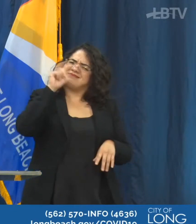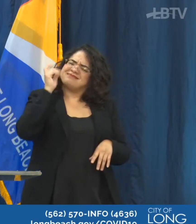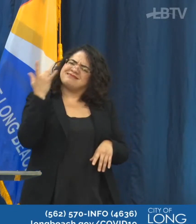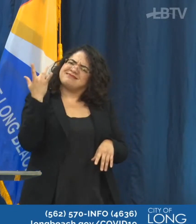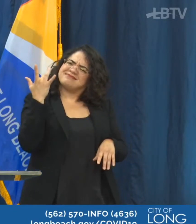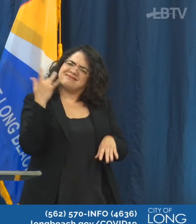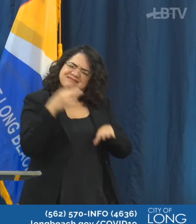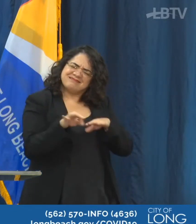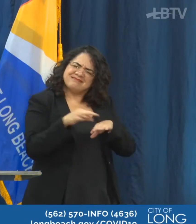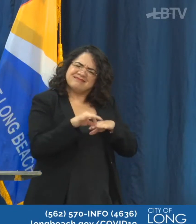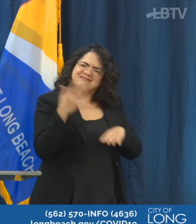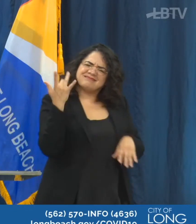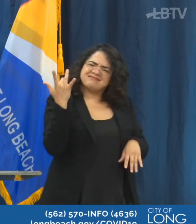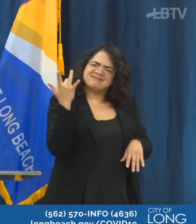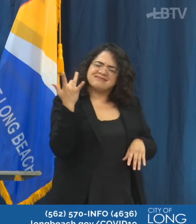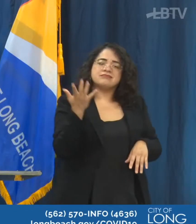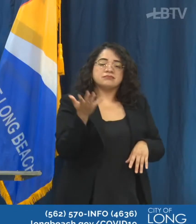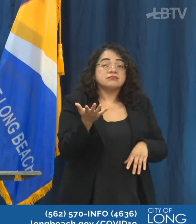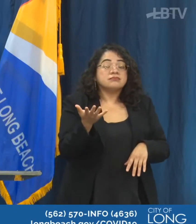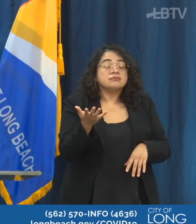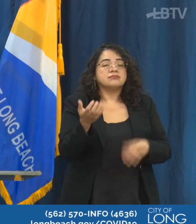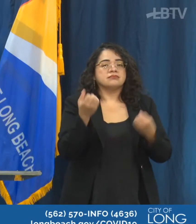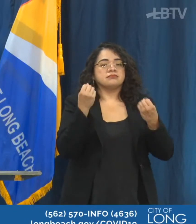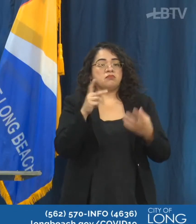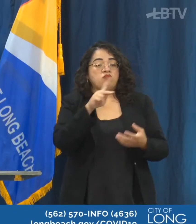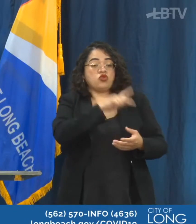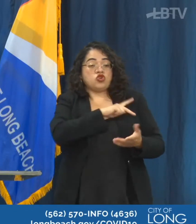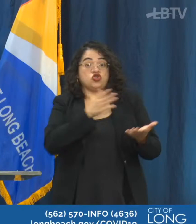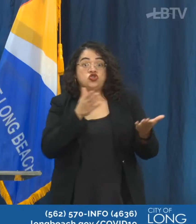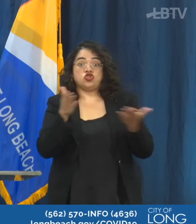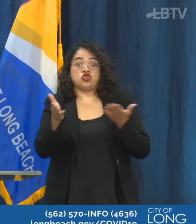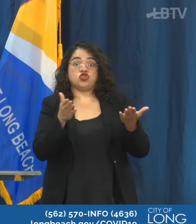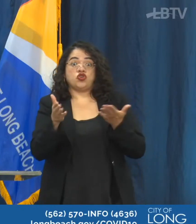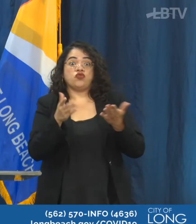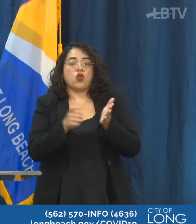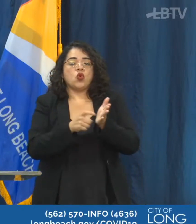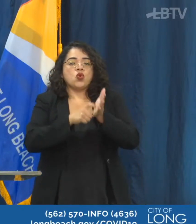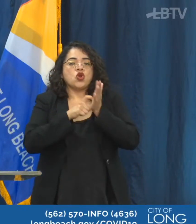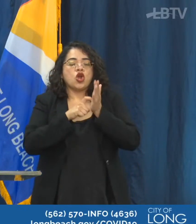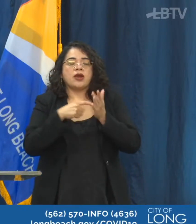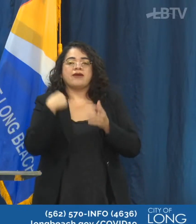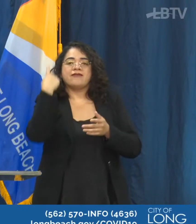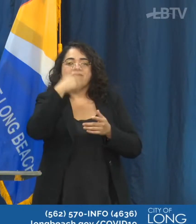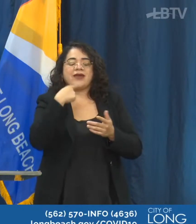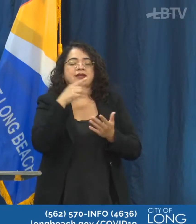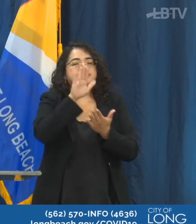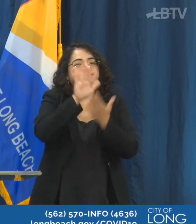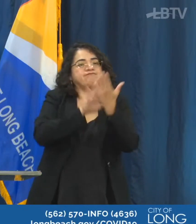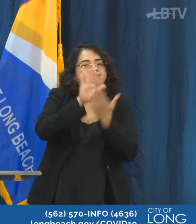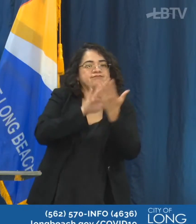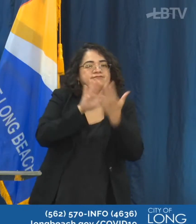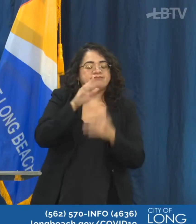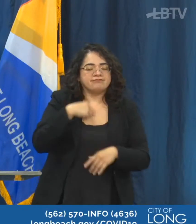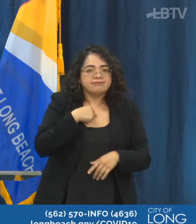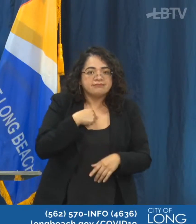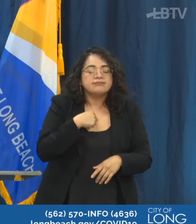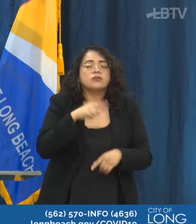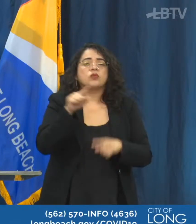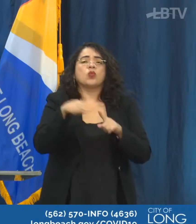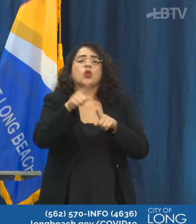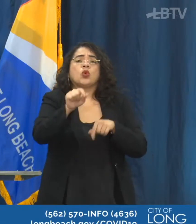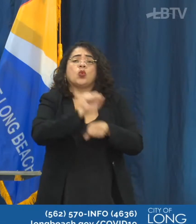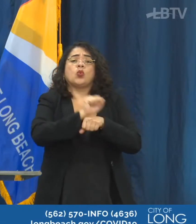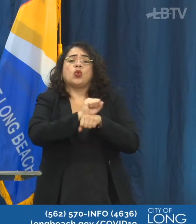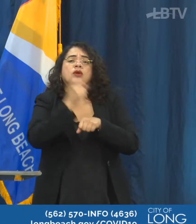be. And it's really many of the personal services that people engage in require a lot of face to face contact. So anytime that you are working,